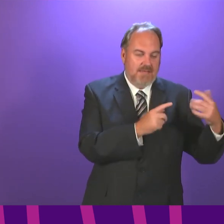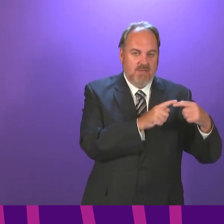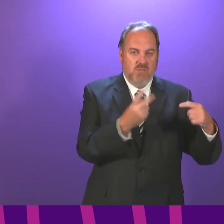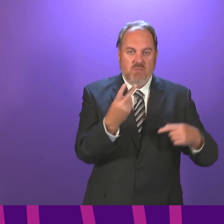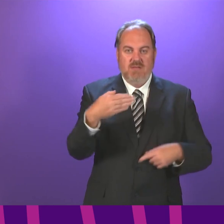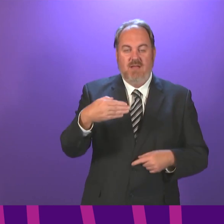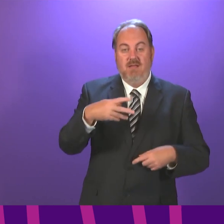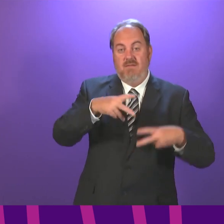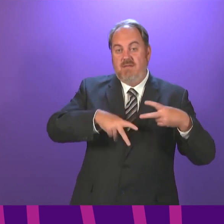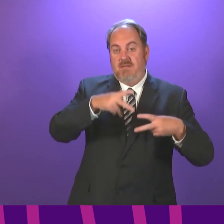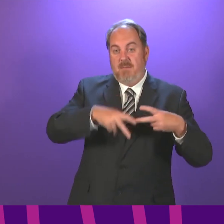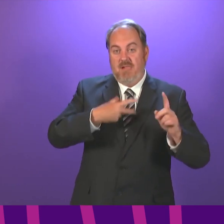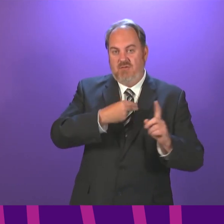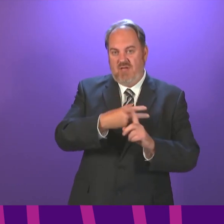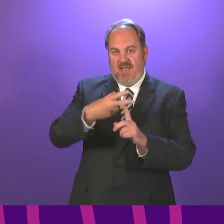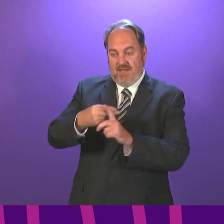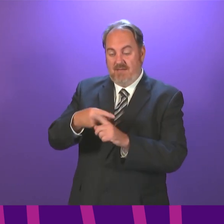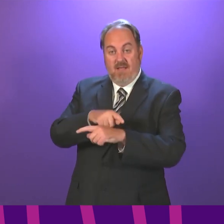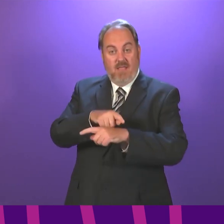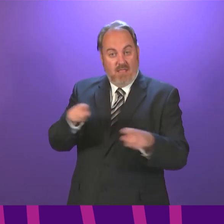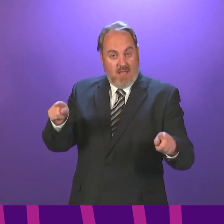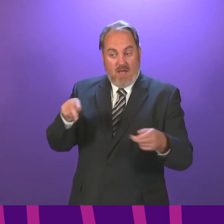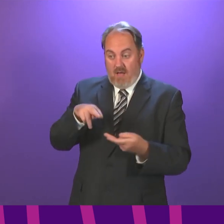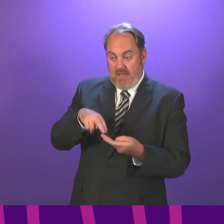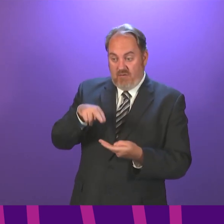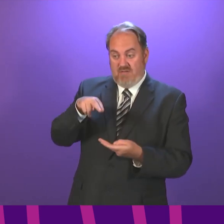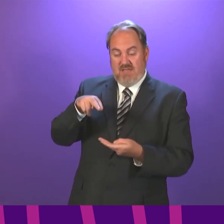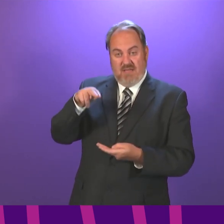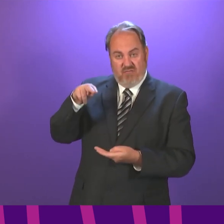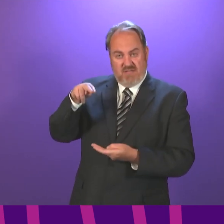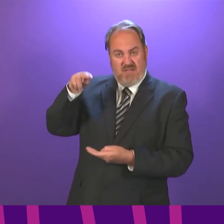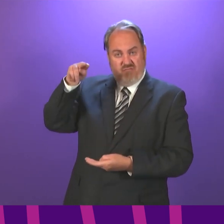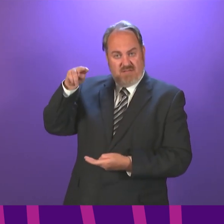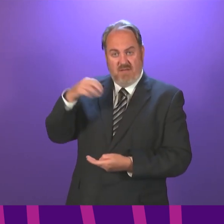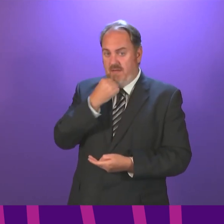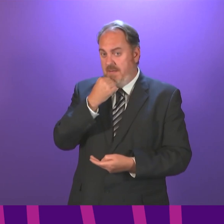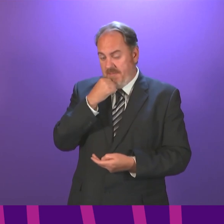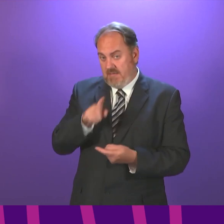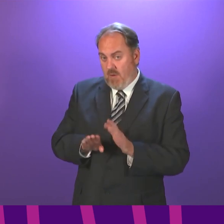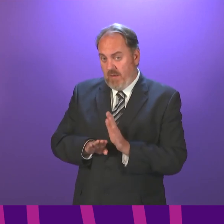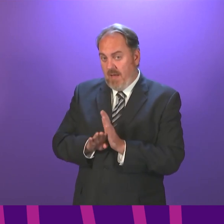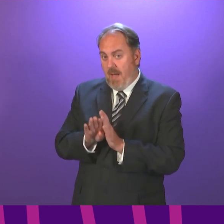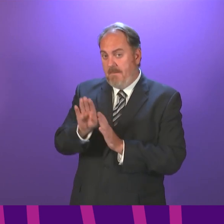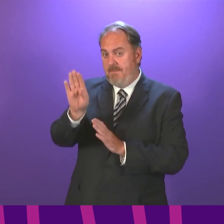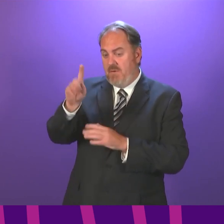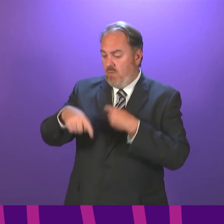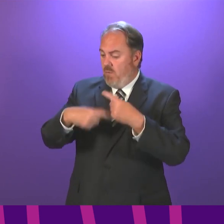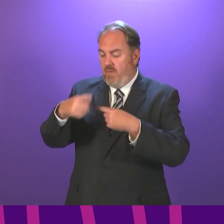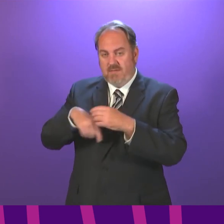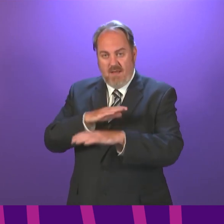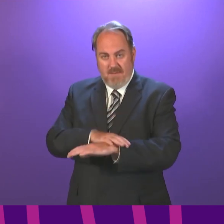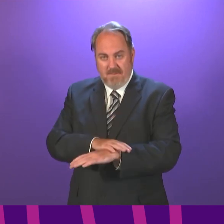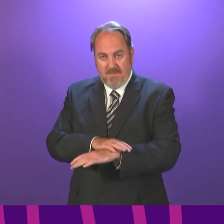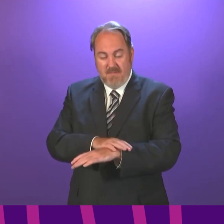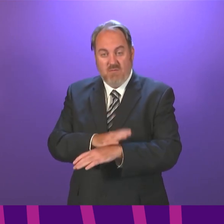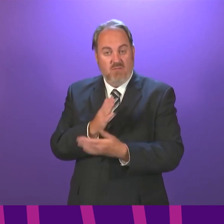-dosed, will be rising on a daily basis. The low figure there is not indicative of low uptake.